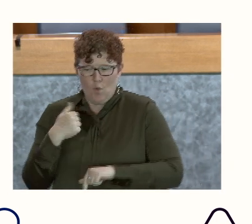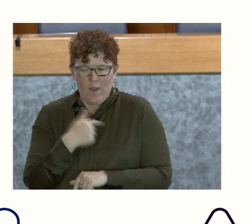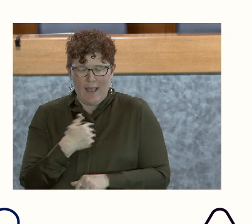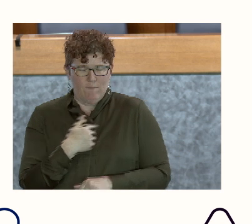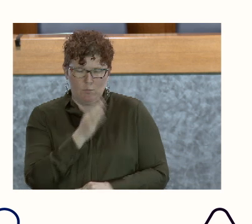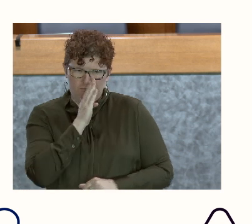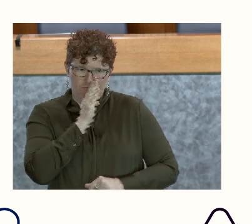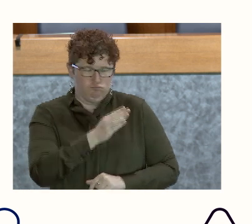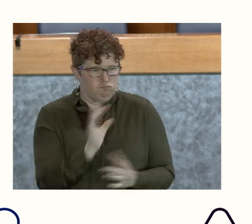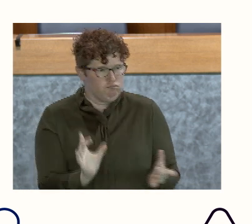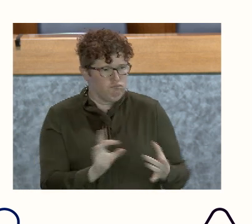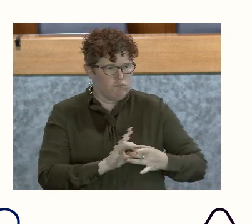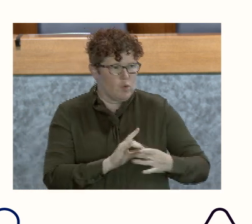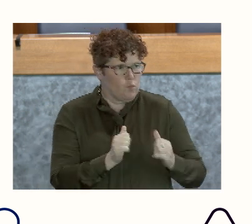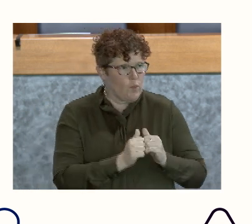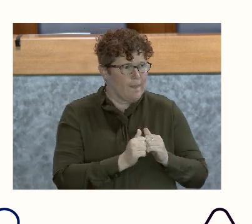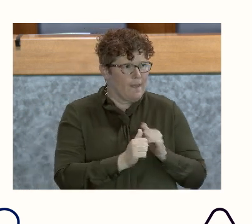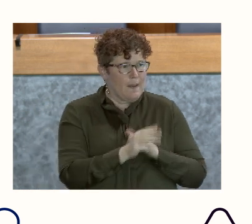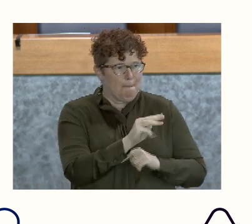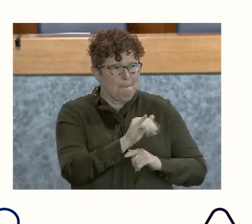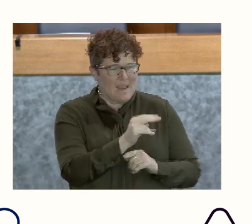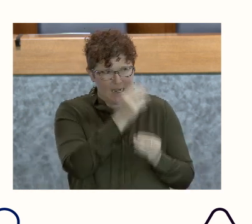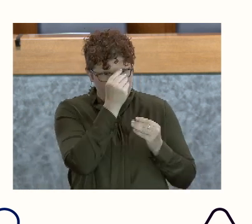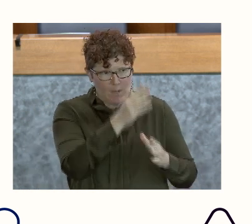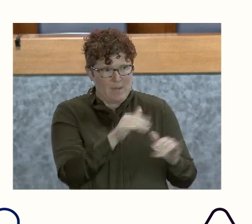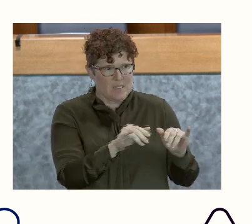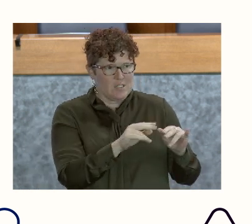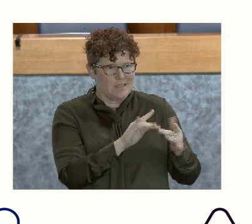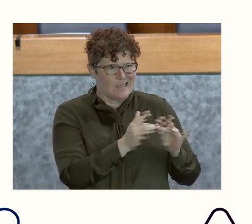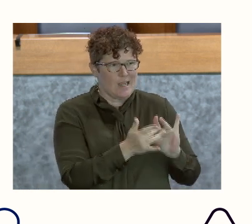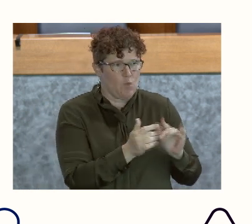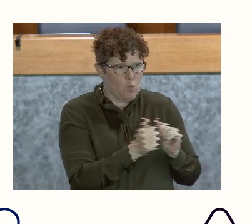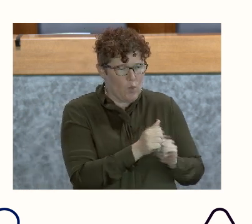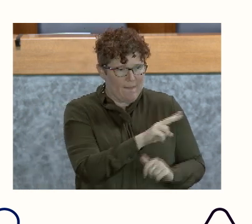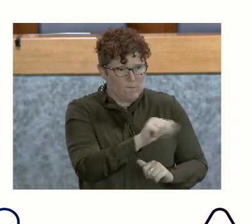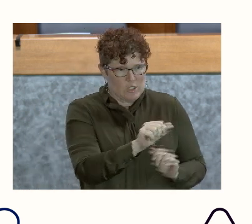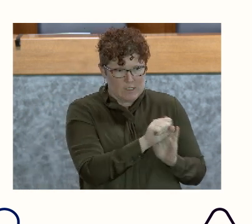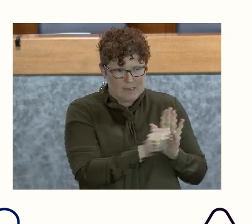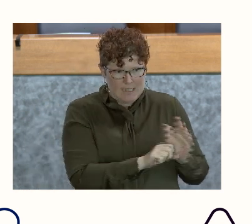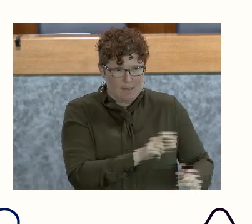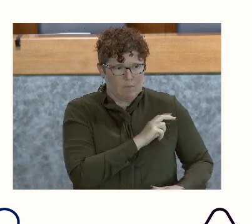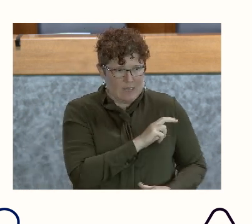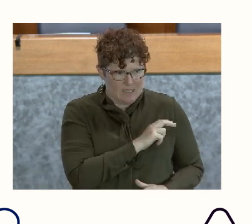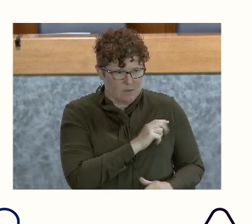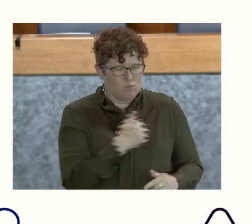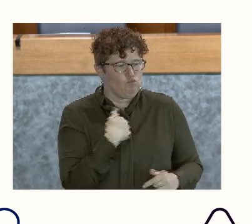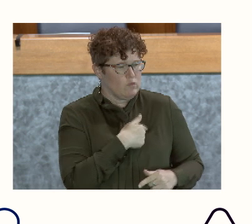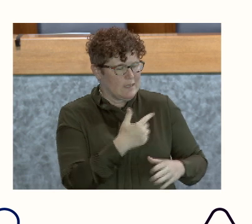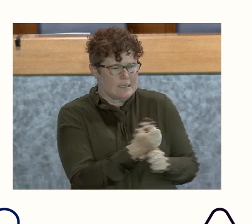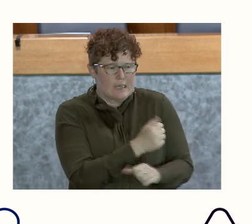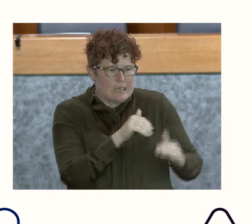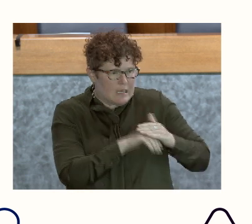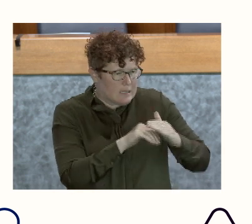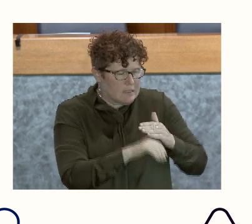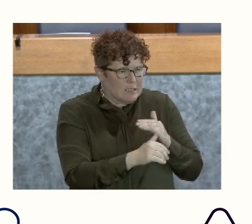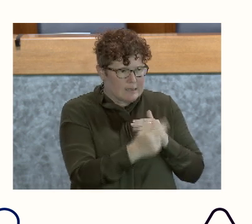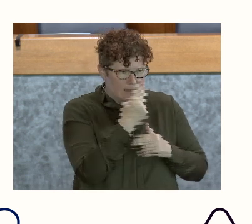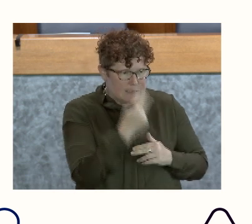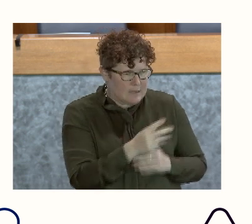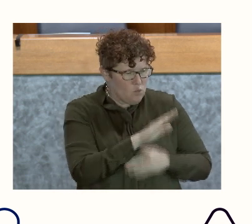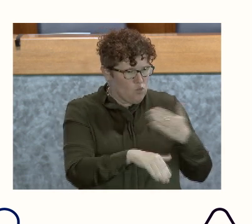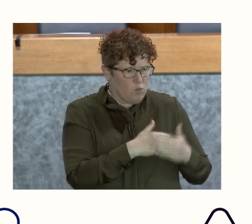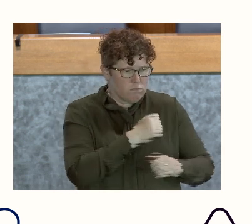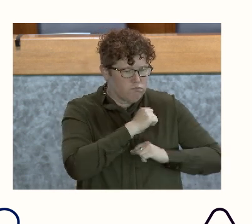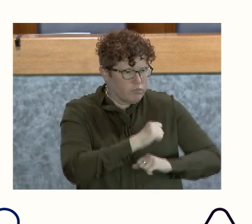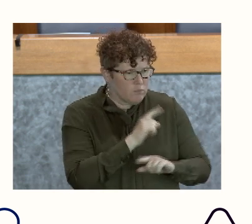direct interface with the main information network through the Virginia State Police to get that access for protective orders. As soon